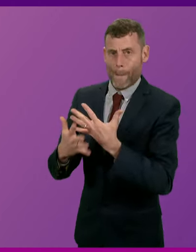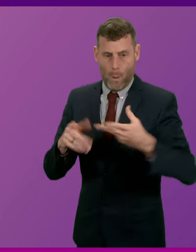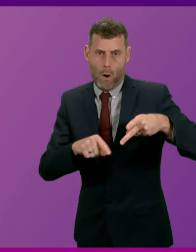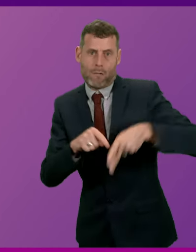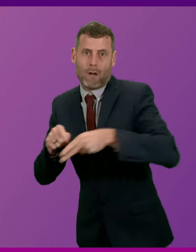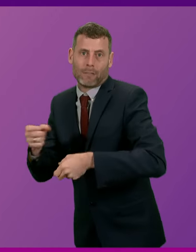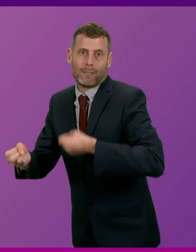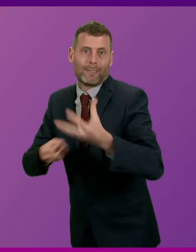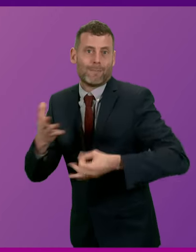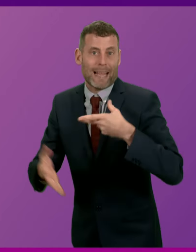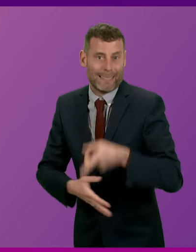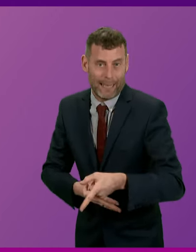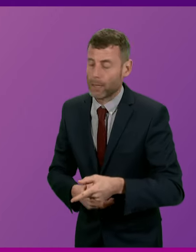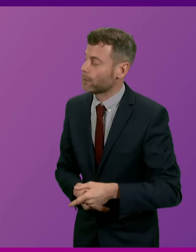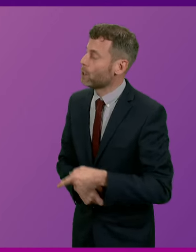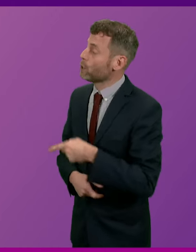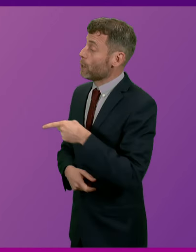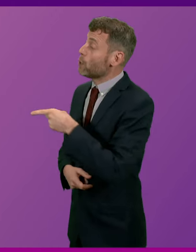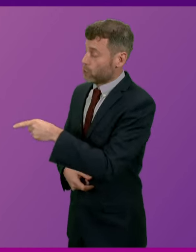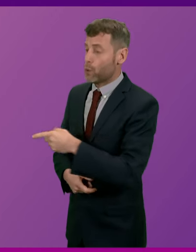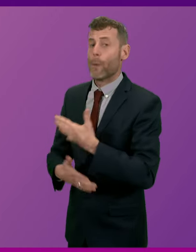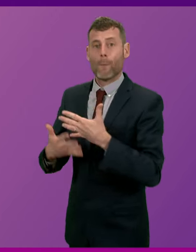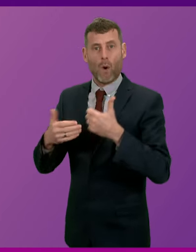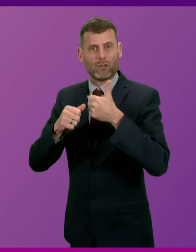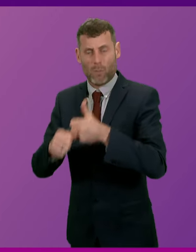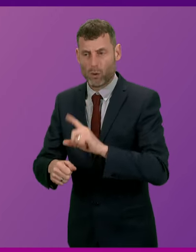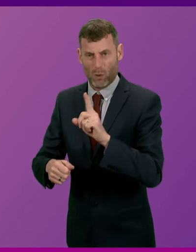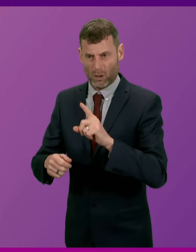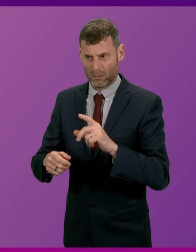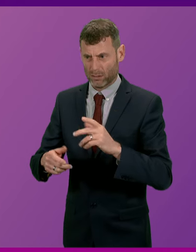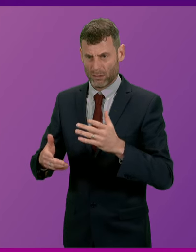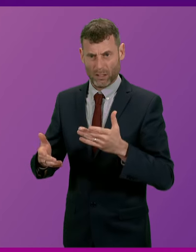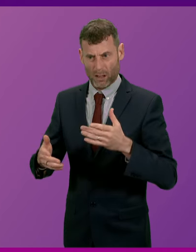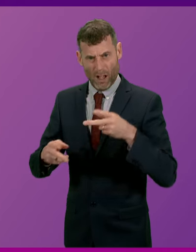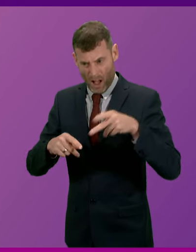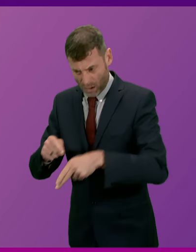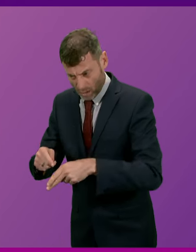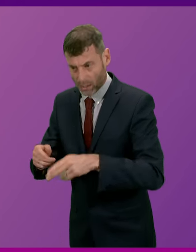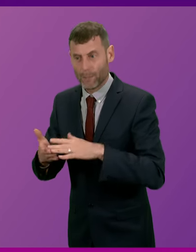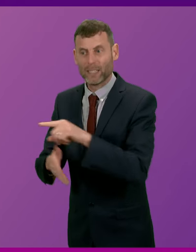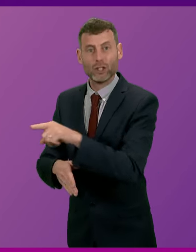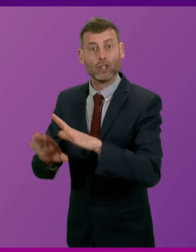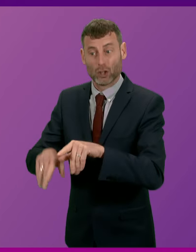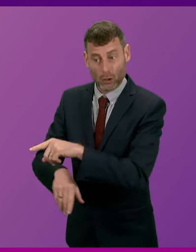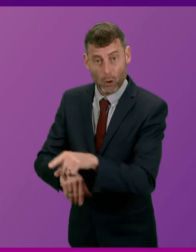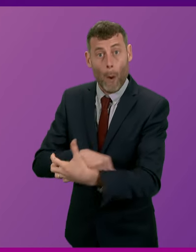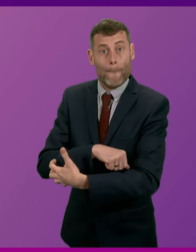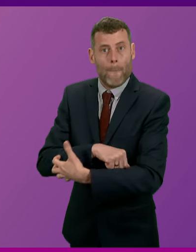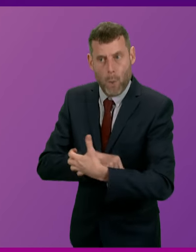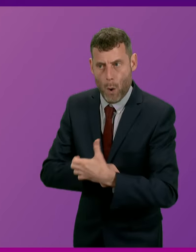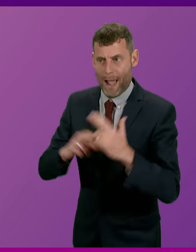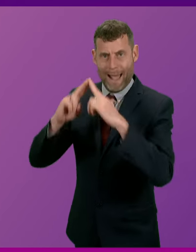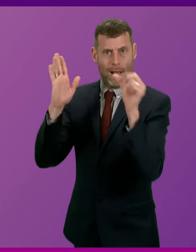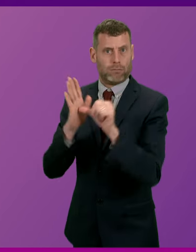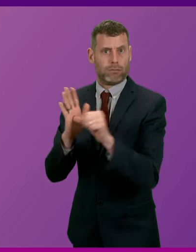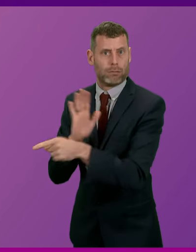entrenching, I should say, more children, more households into poverty. He's of course supported his